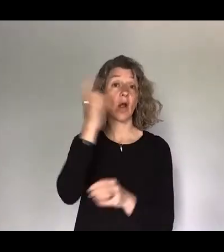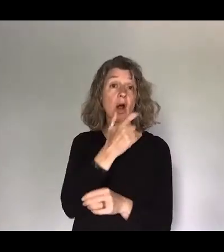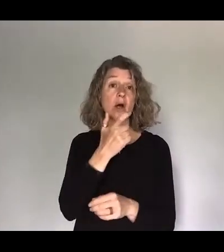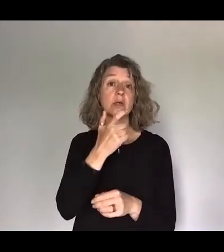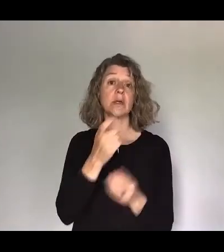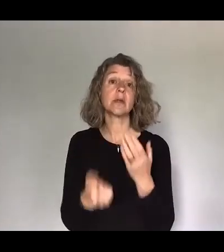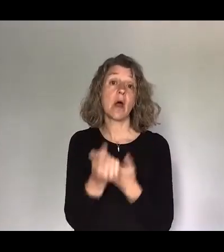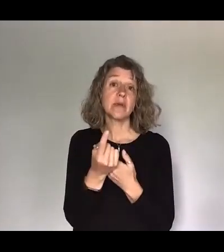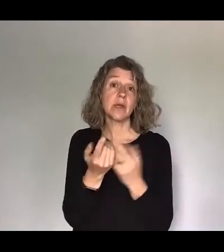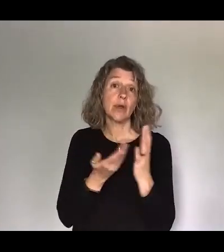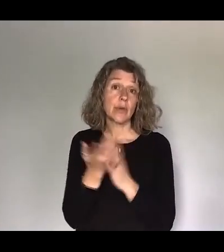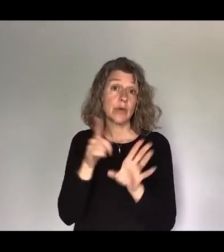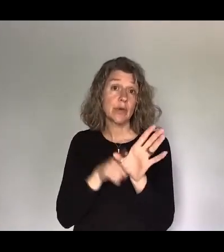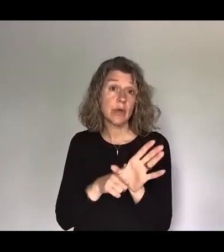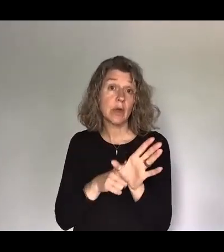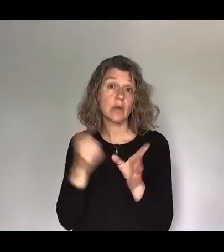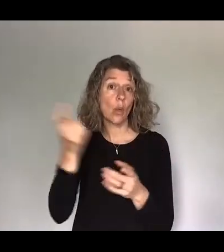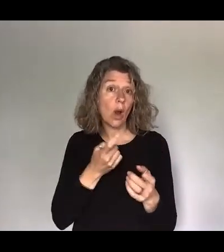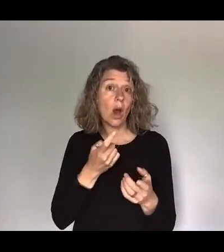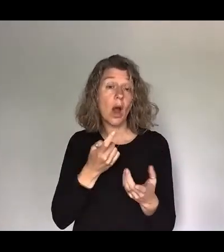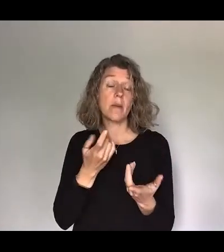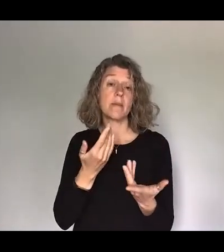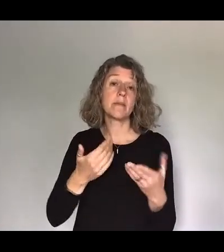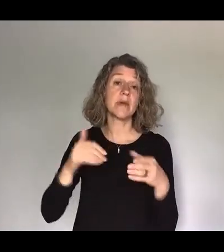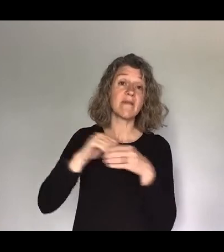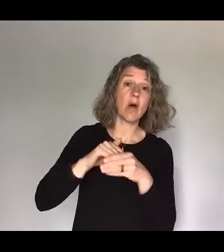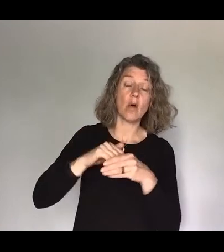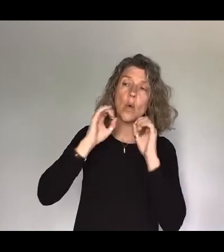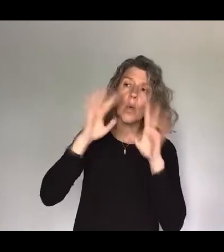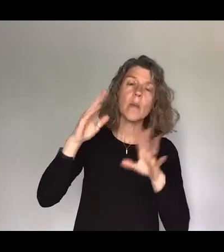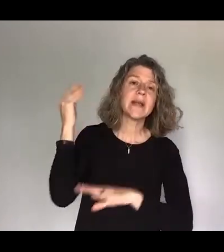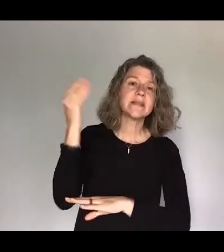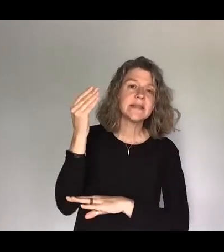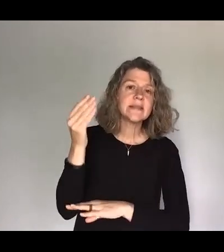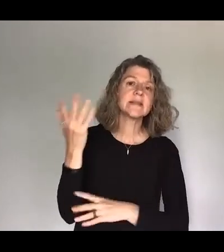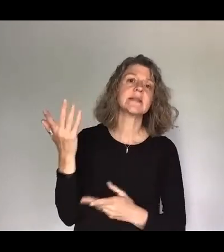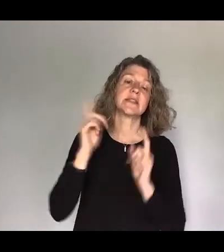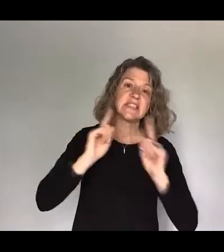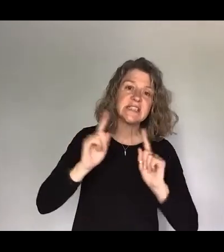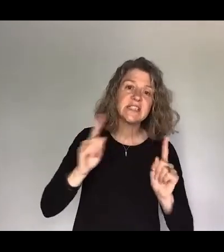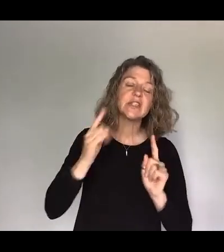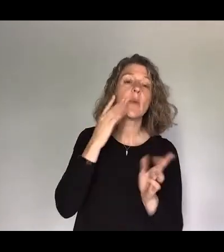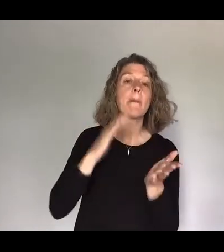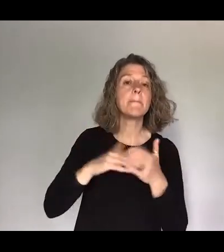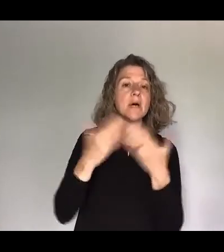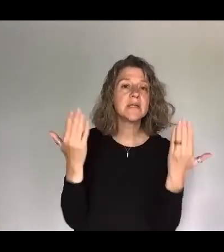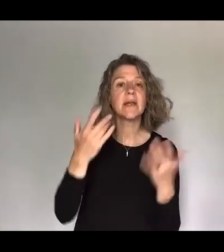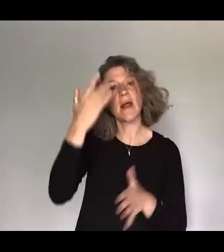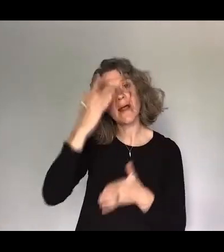to come and hang out at H2B with phenomenal teaching. have amazing people from H2B that come and teach on a Monday and then you get to experience life of H2B